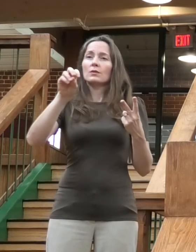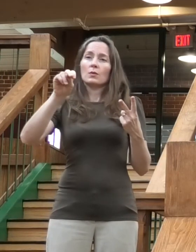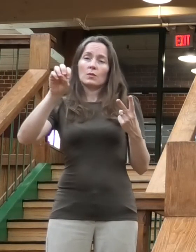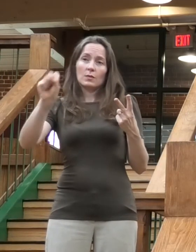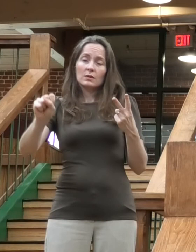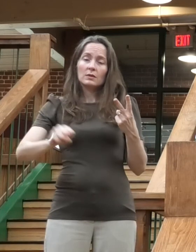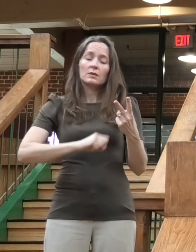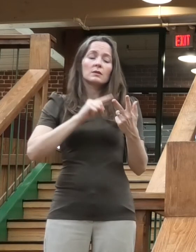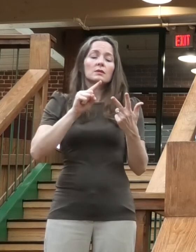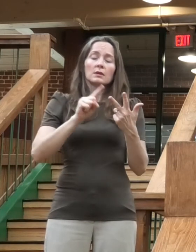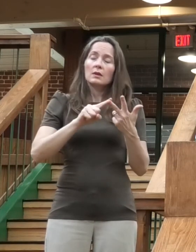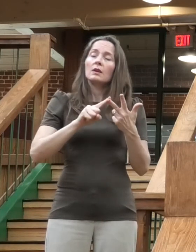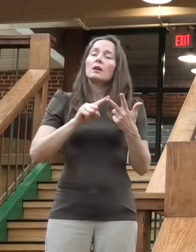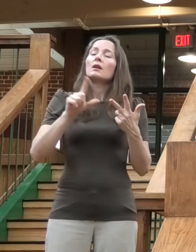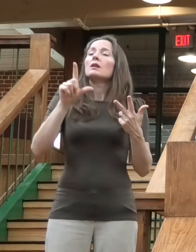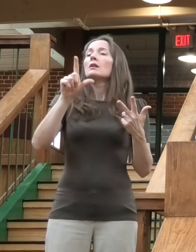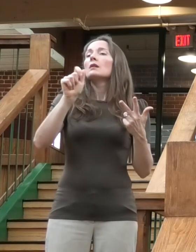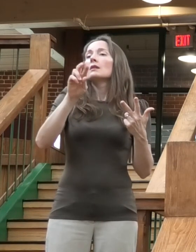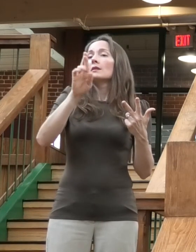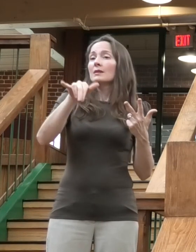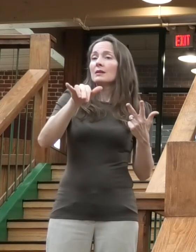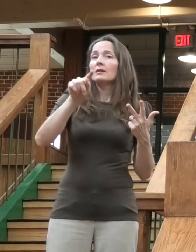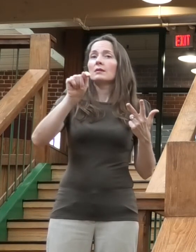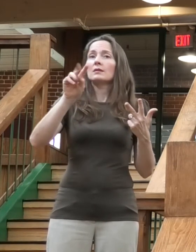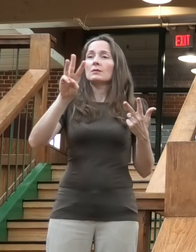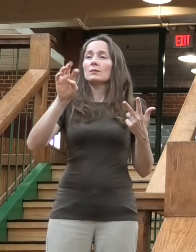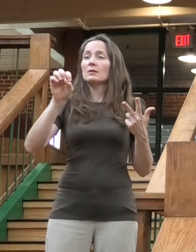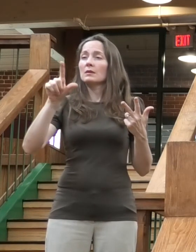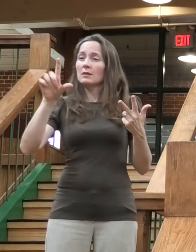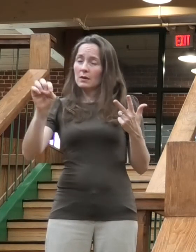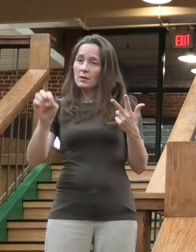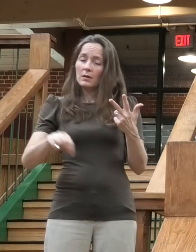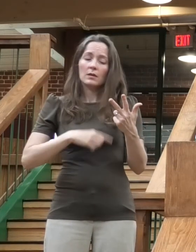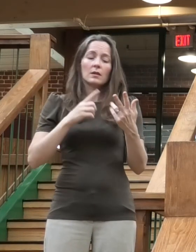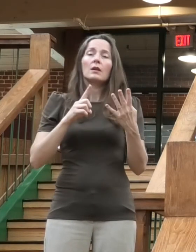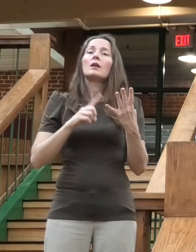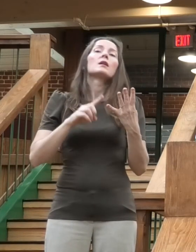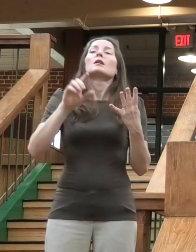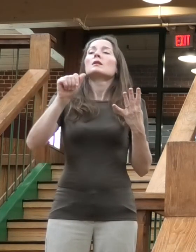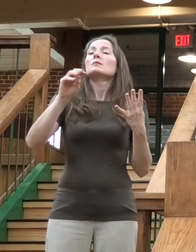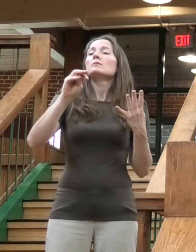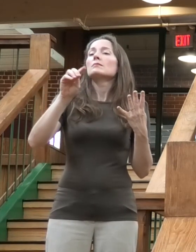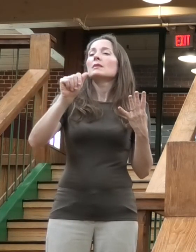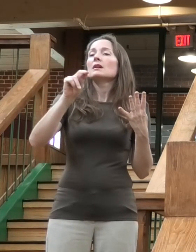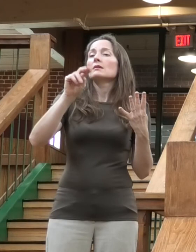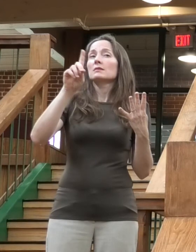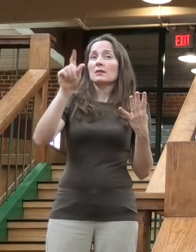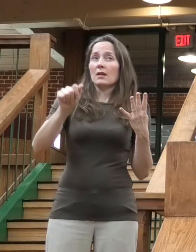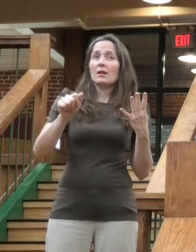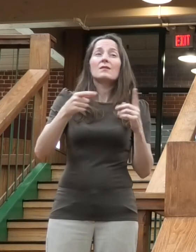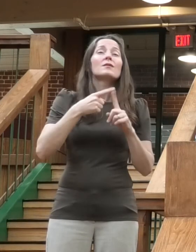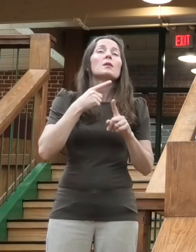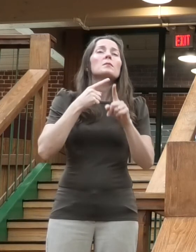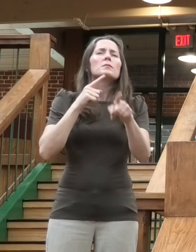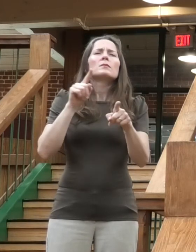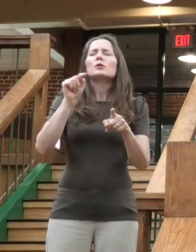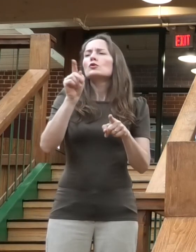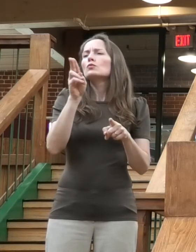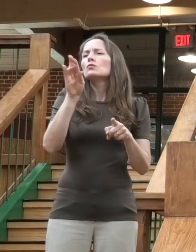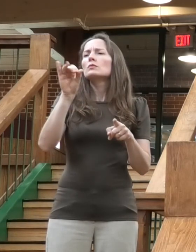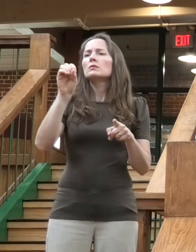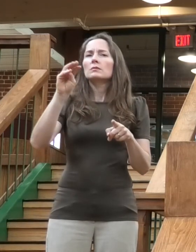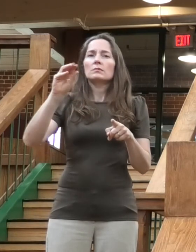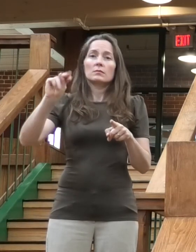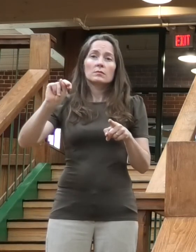Larry Twil, Amanda from Tourism and Promotion, and thanks in particular to our CFO and my